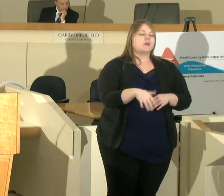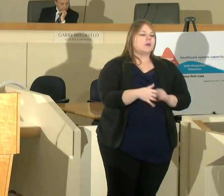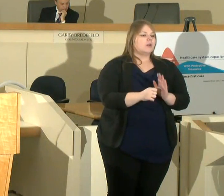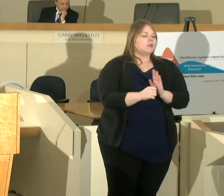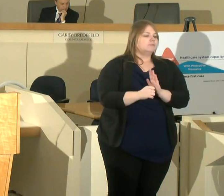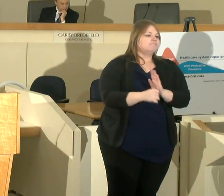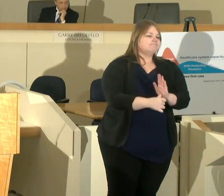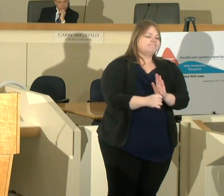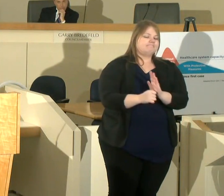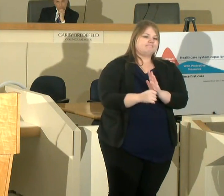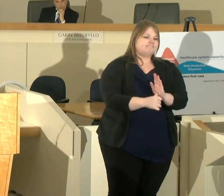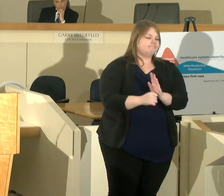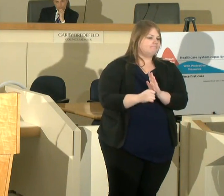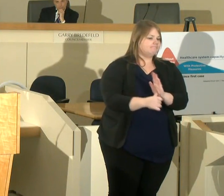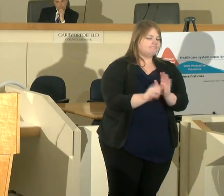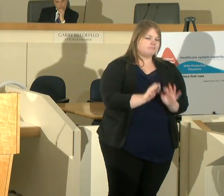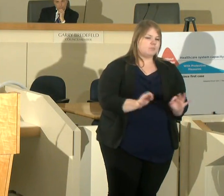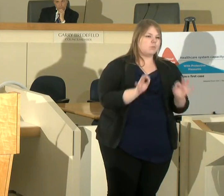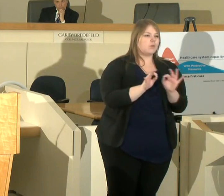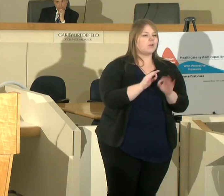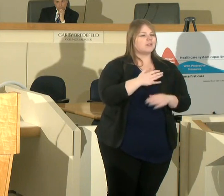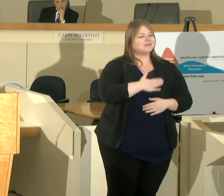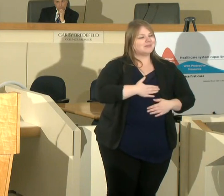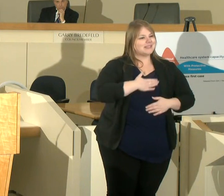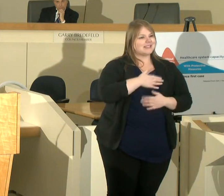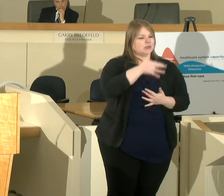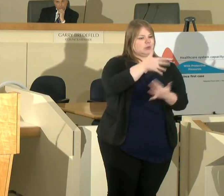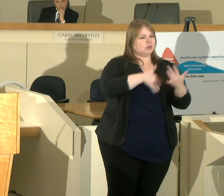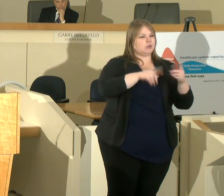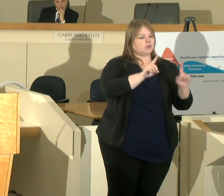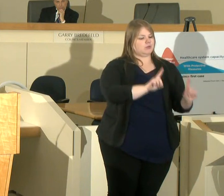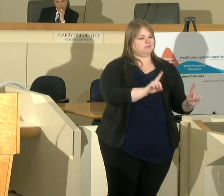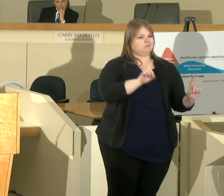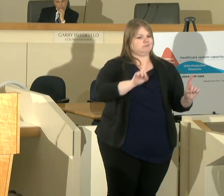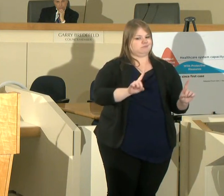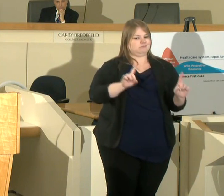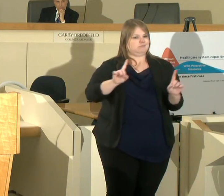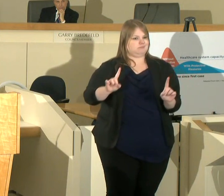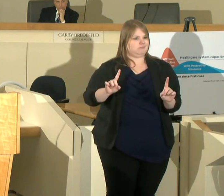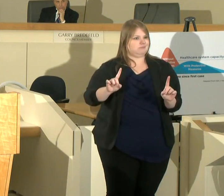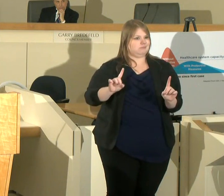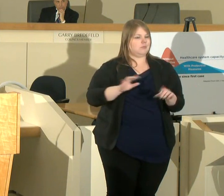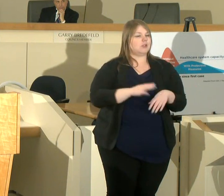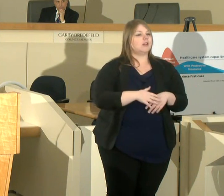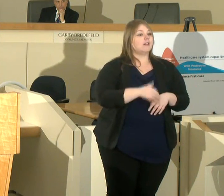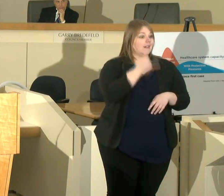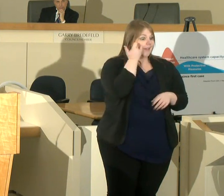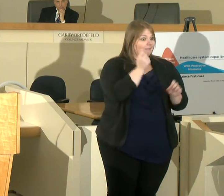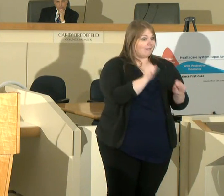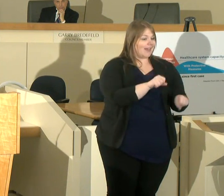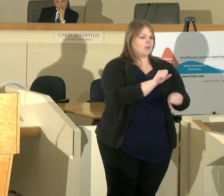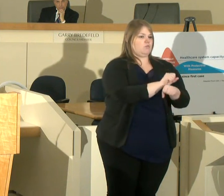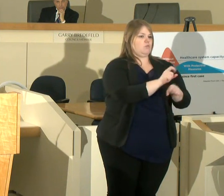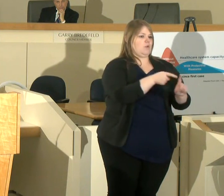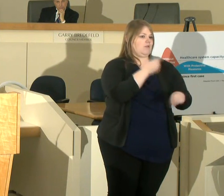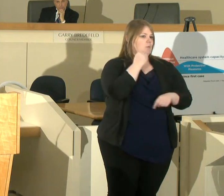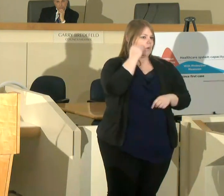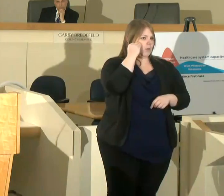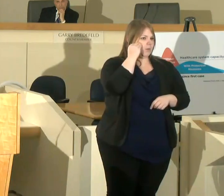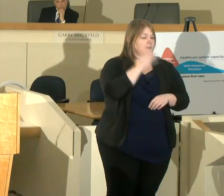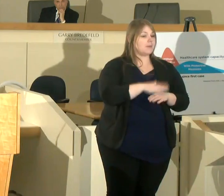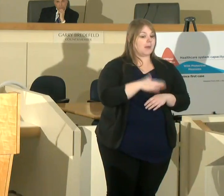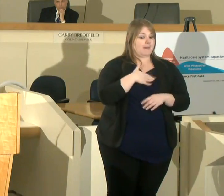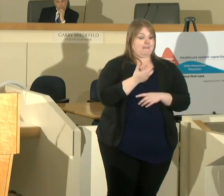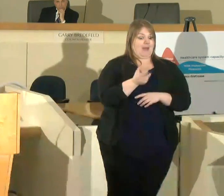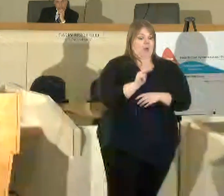this enough but practice social distancing and work from home if you can my own